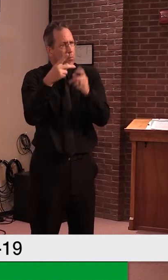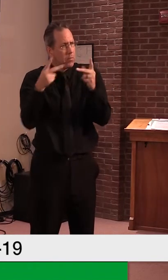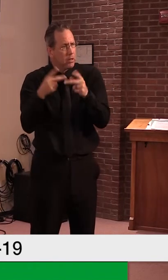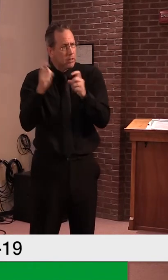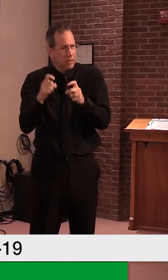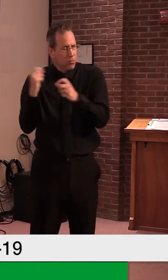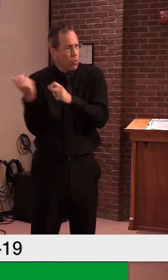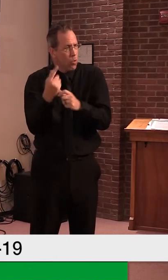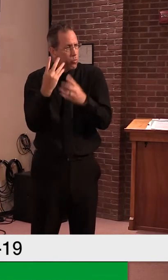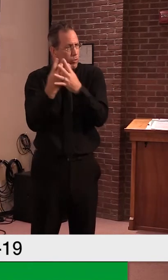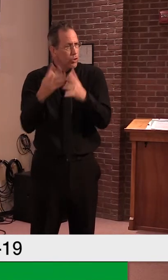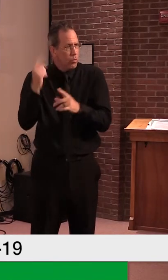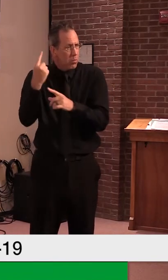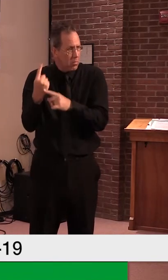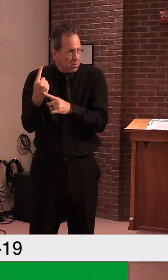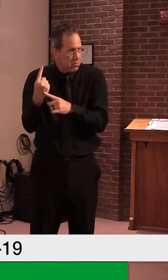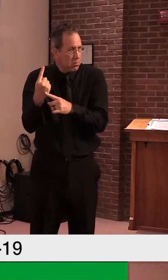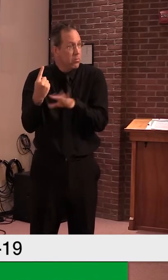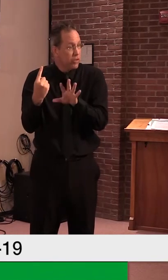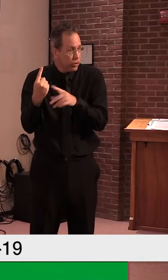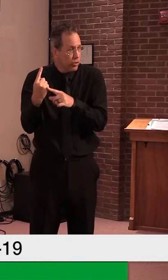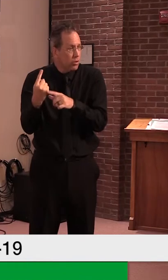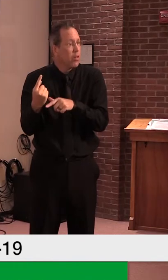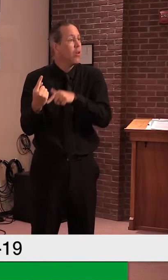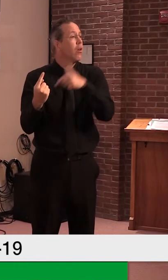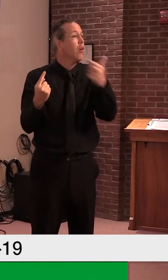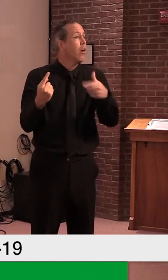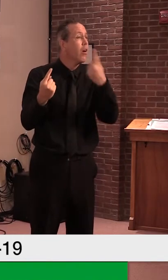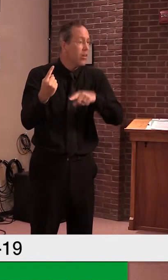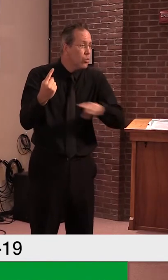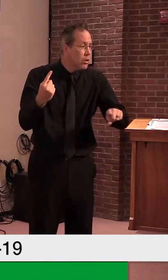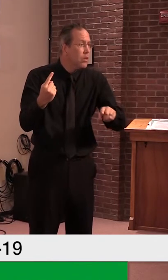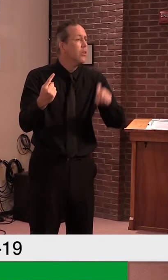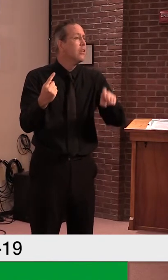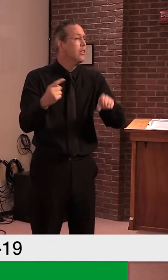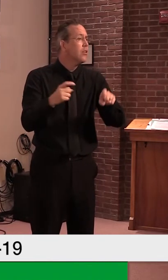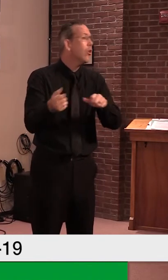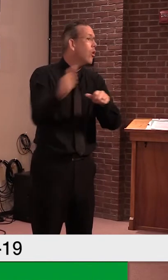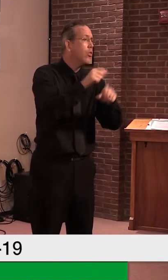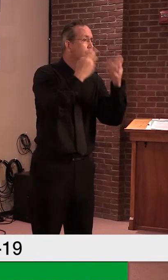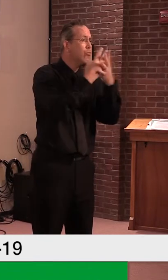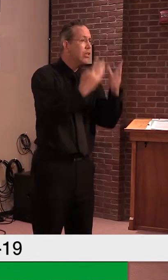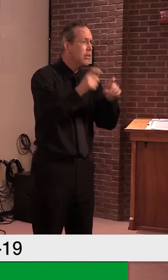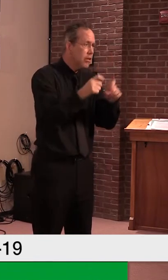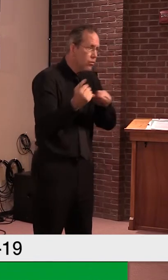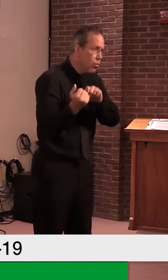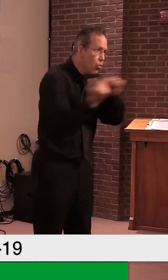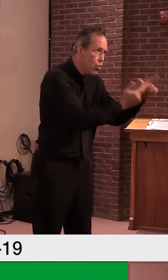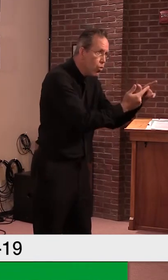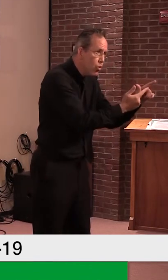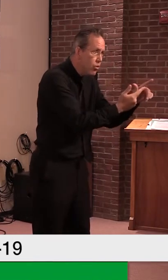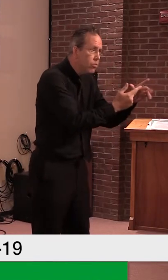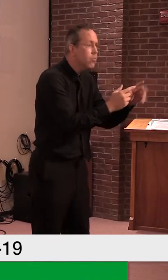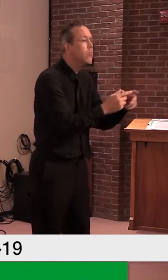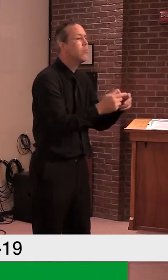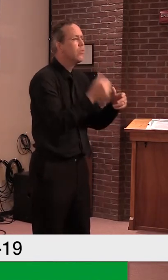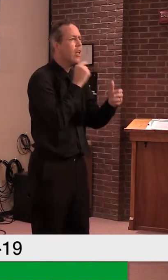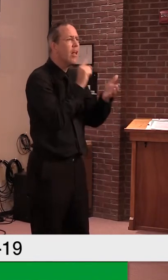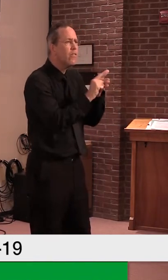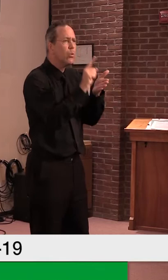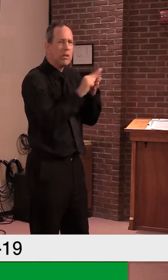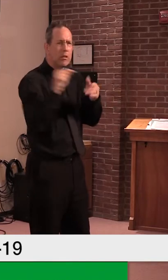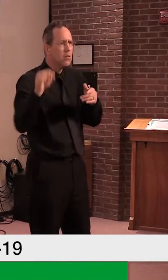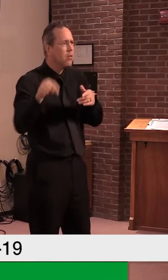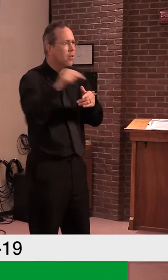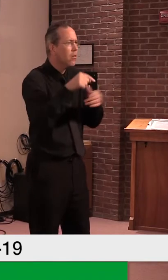uh, facility into that rotation as well. So every week we test a facility, the entire facility.